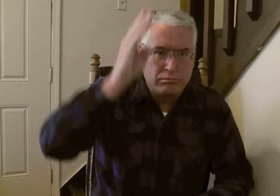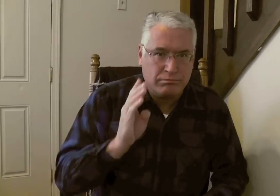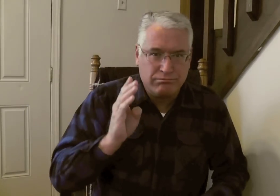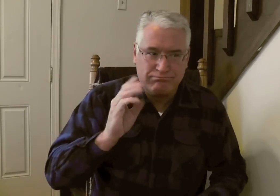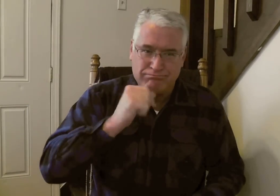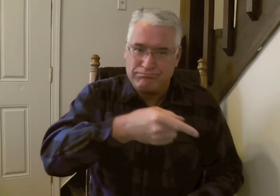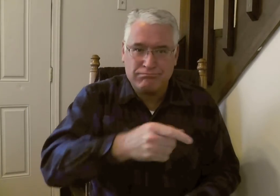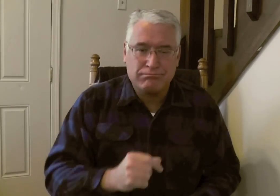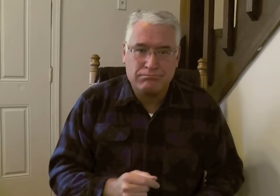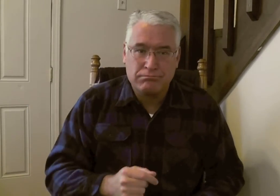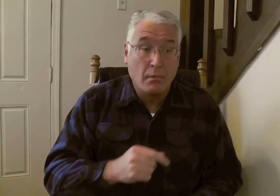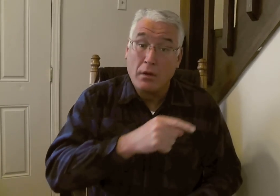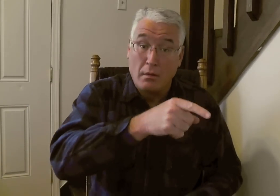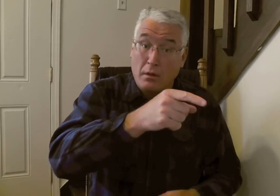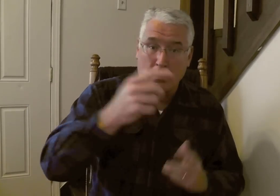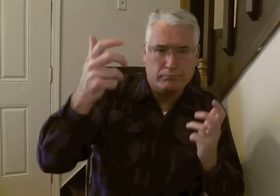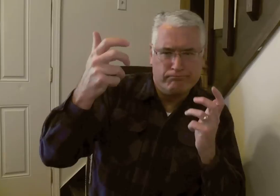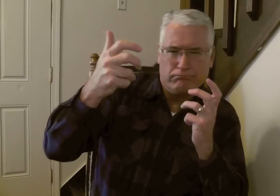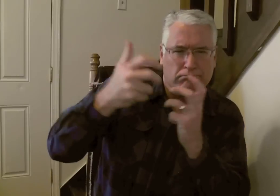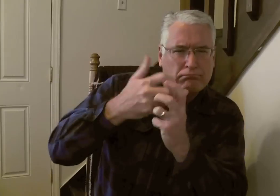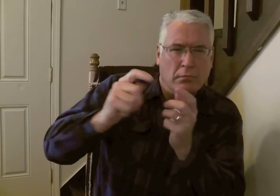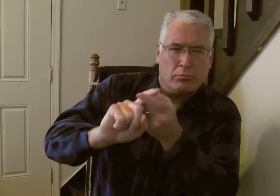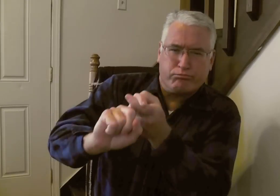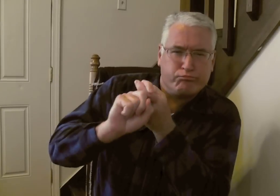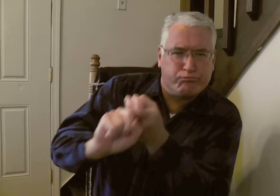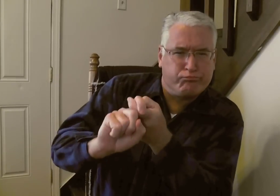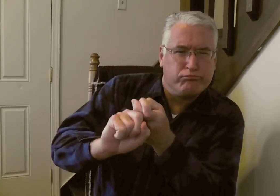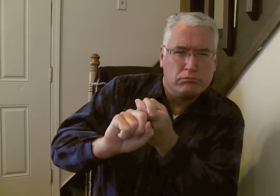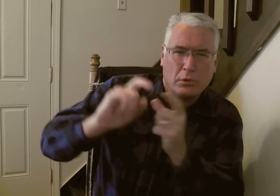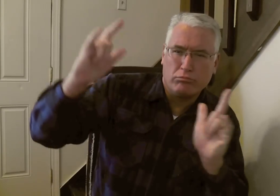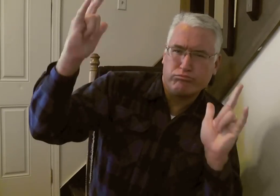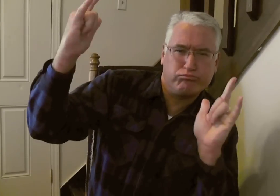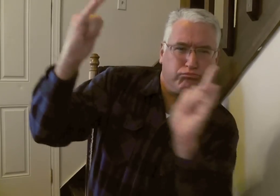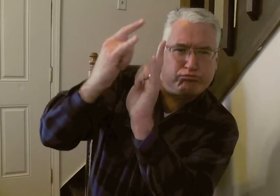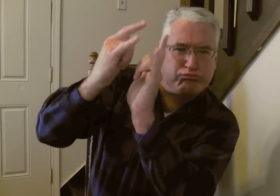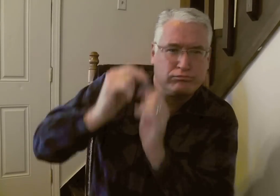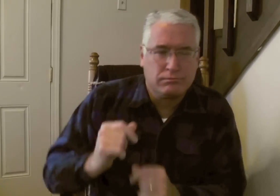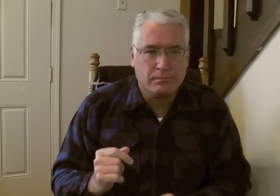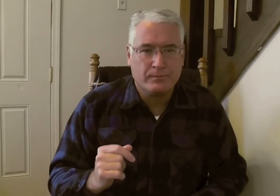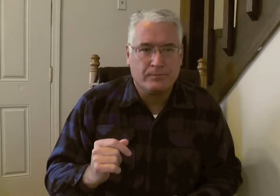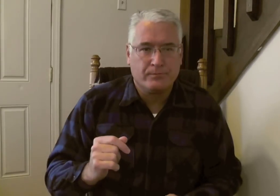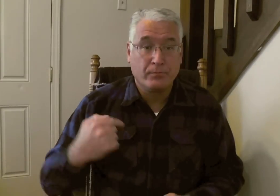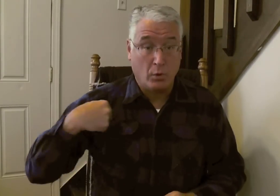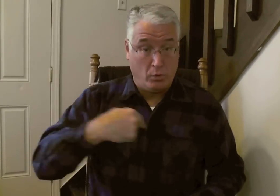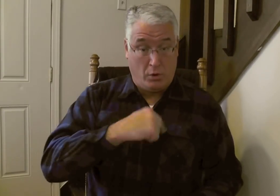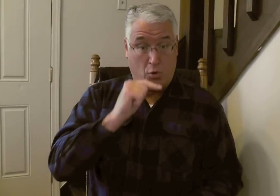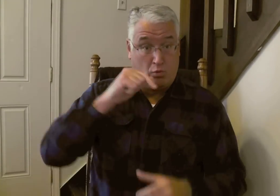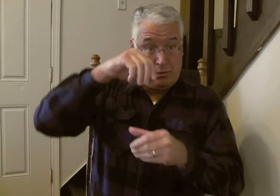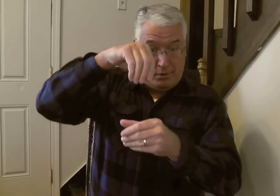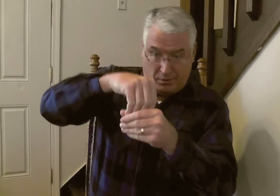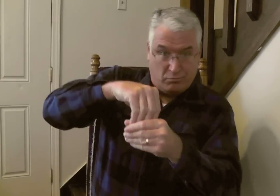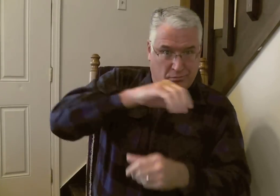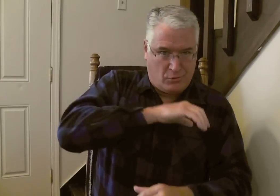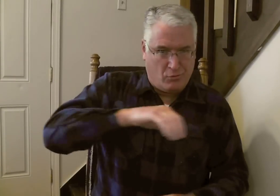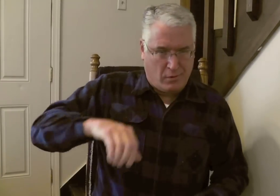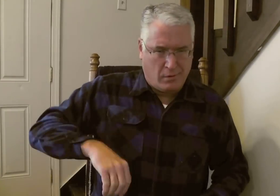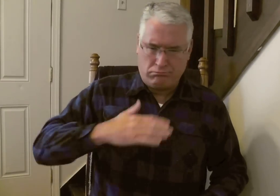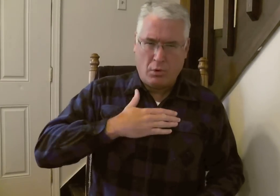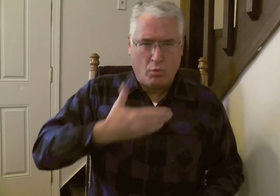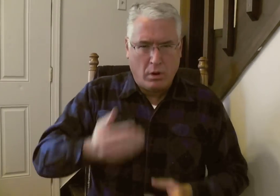oppose God. That they have friendship with God. They love God. We who are in Christ,